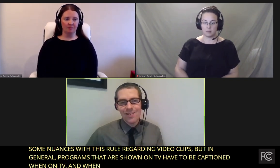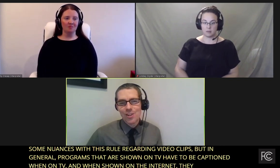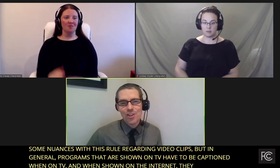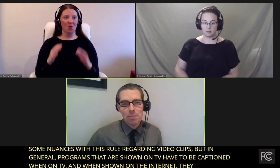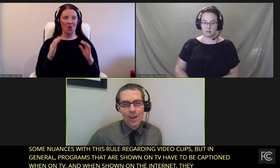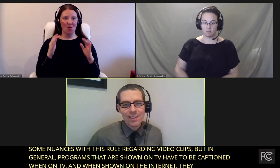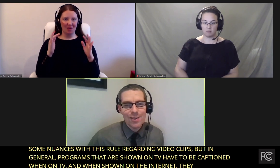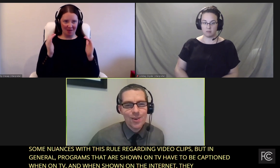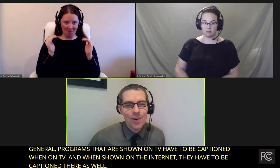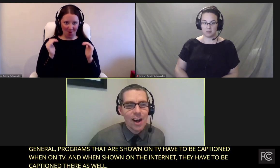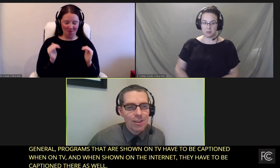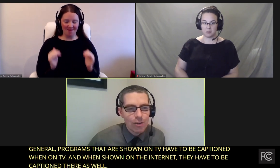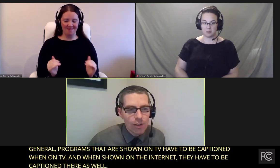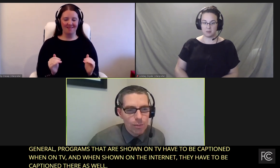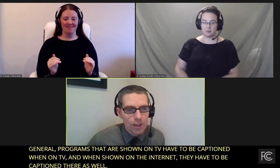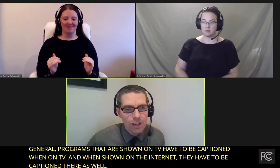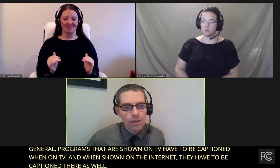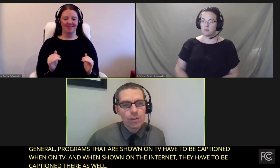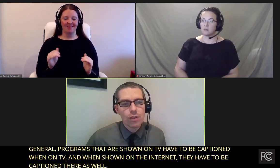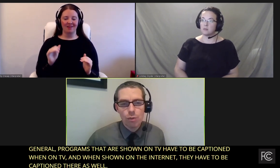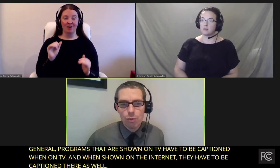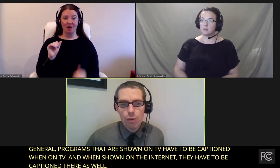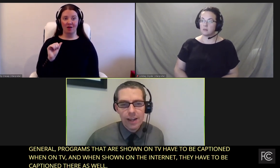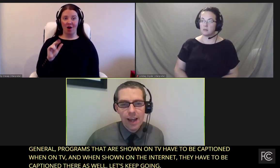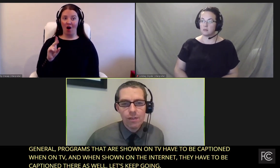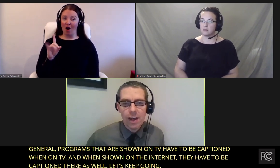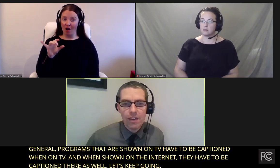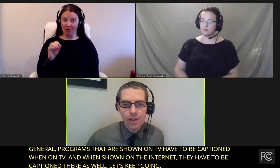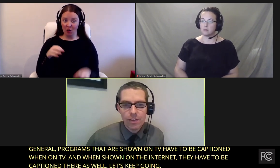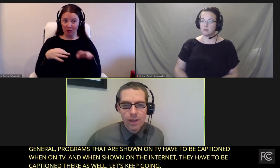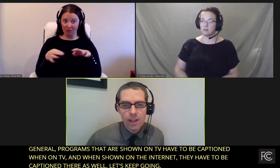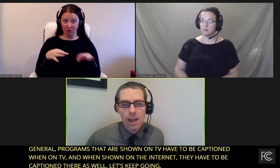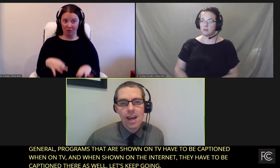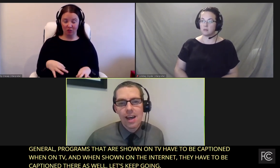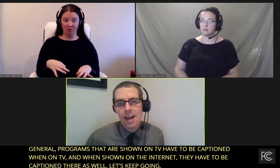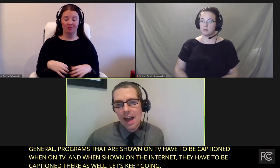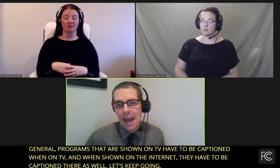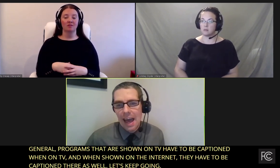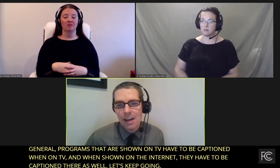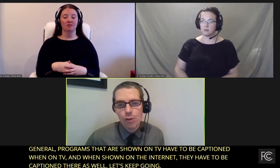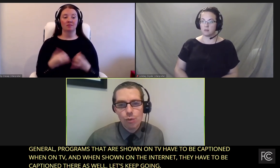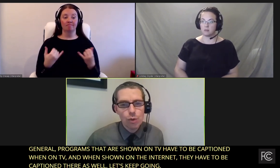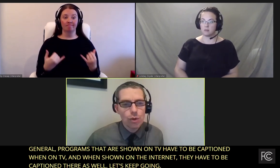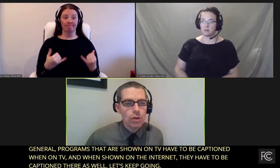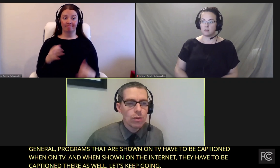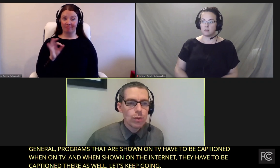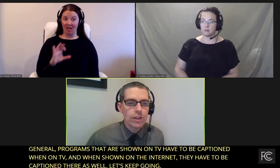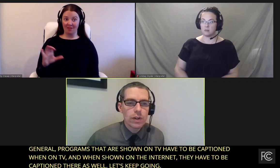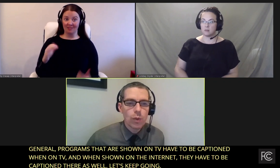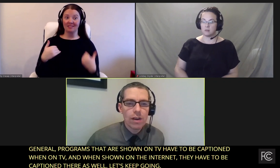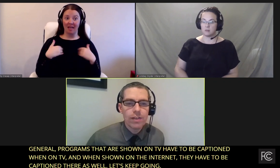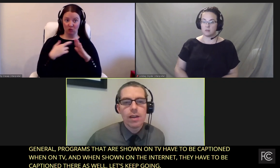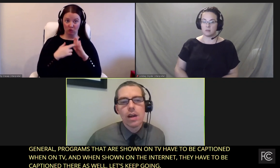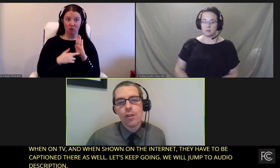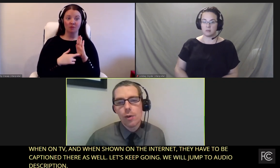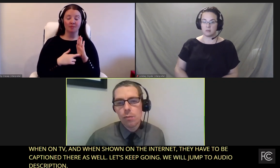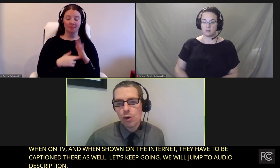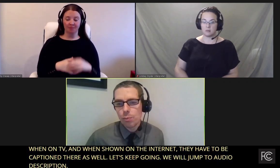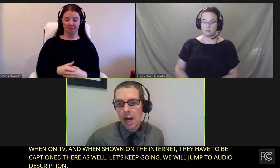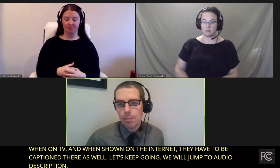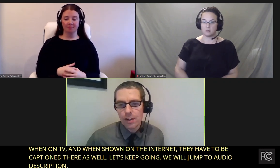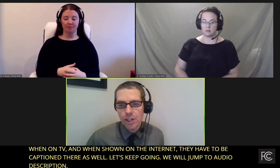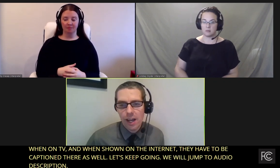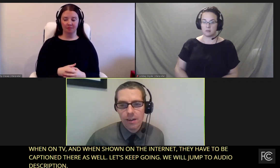going, we'll jump on to audio description. So, right now, the FCC has a rule which requires that